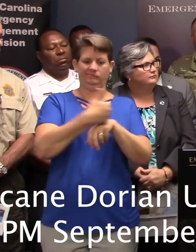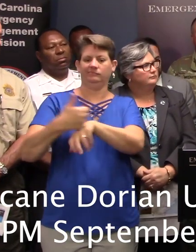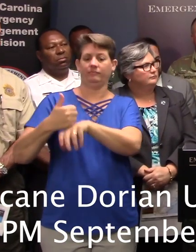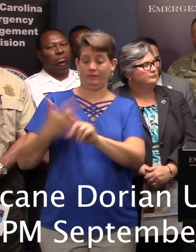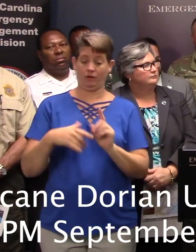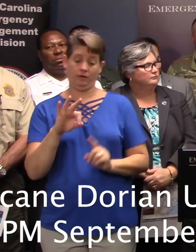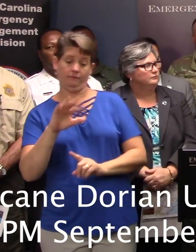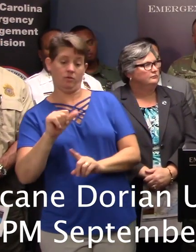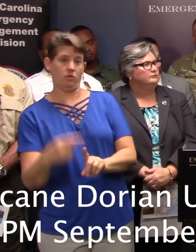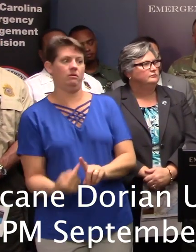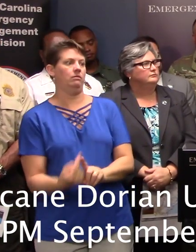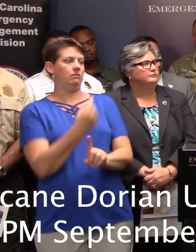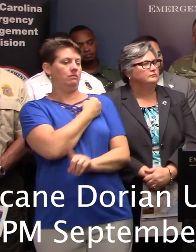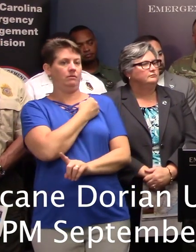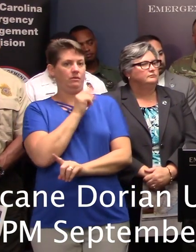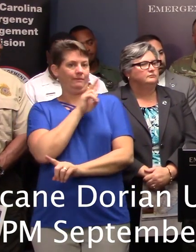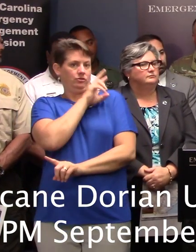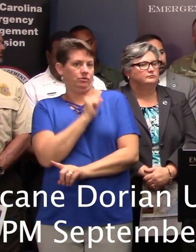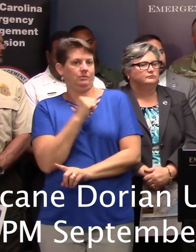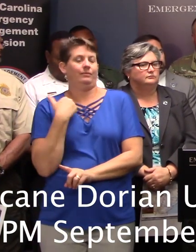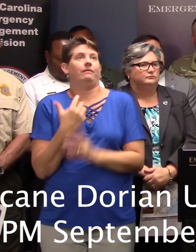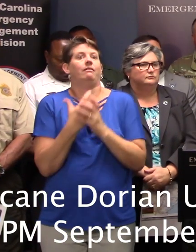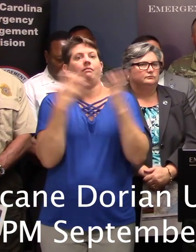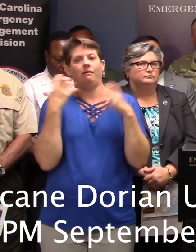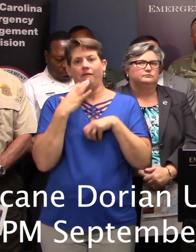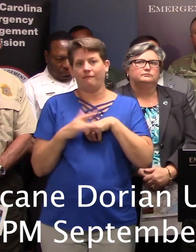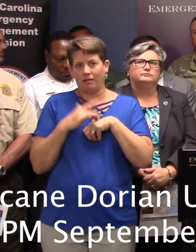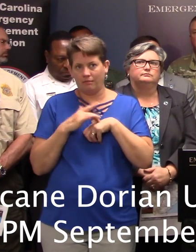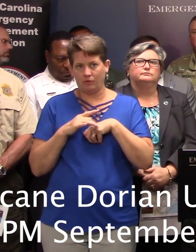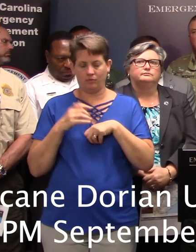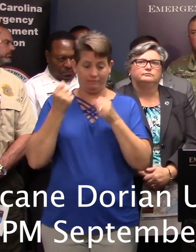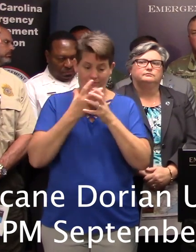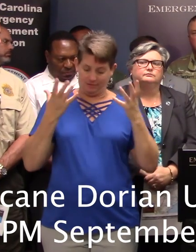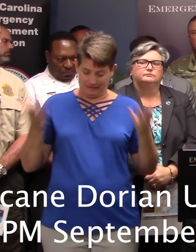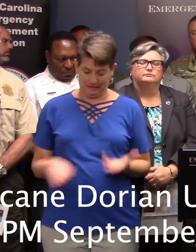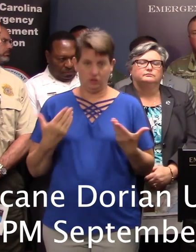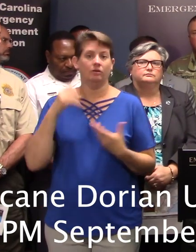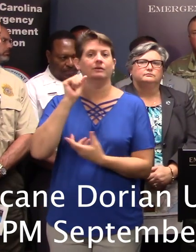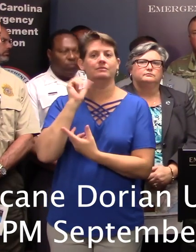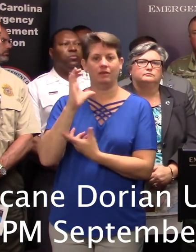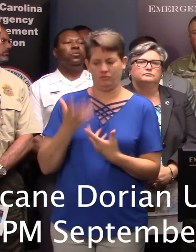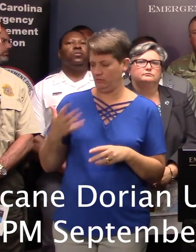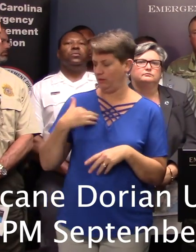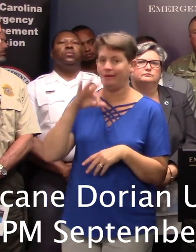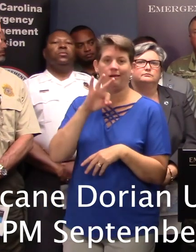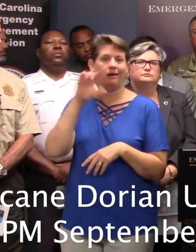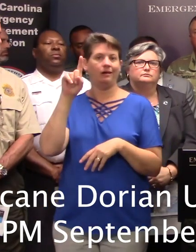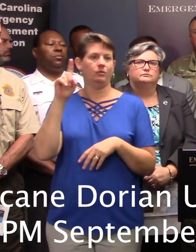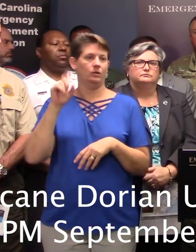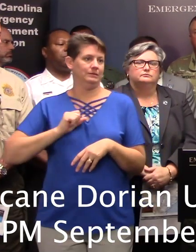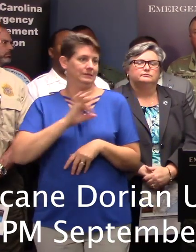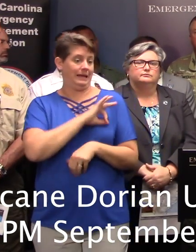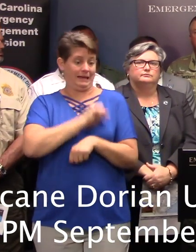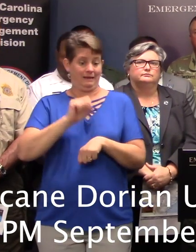Florida all the way to Virginia. We have a lot of resources and commodities here in South Carolina. We have 91 FEMA personnel